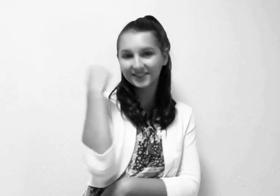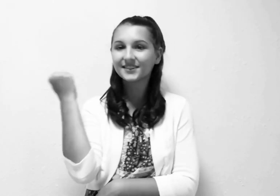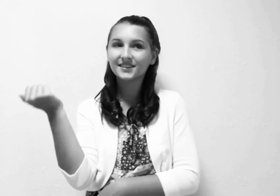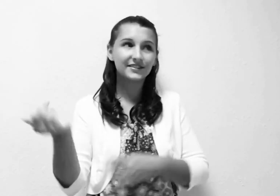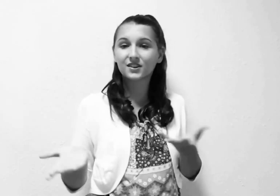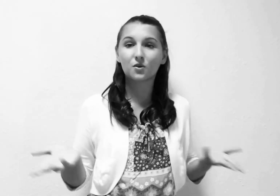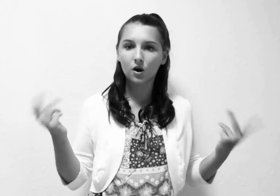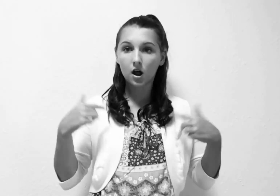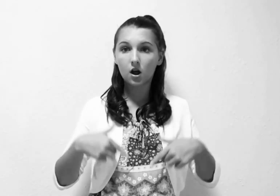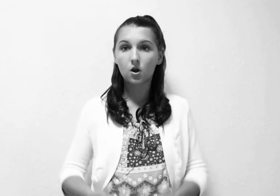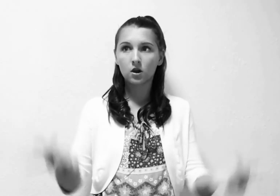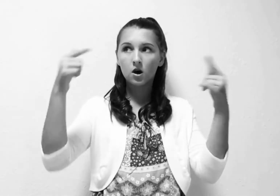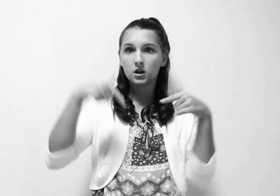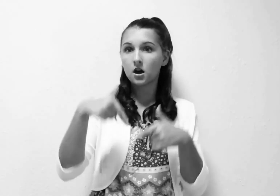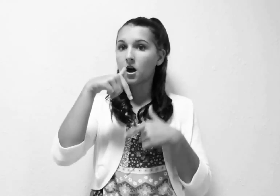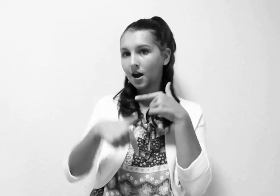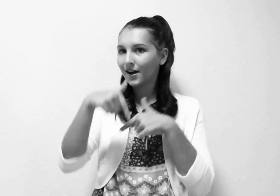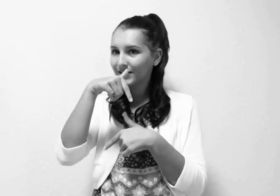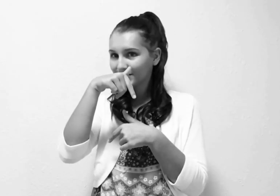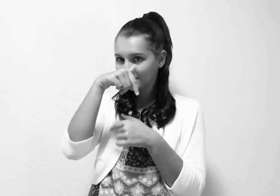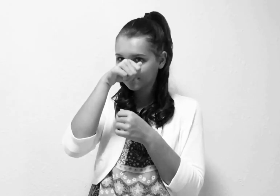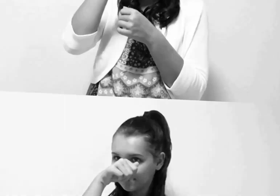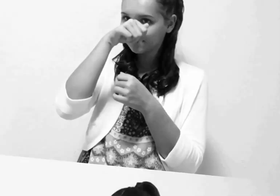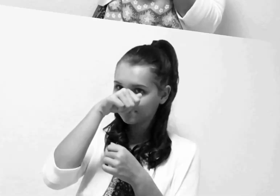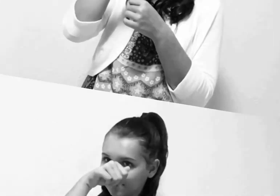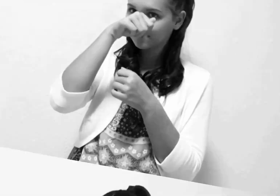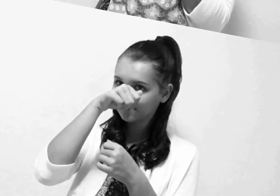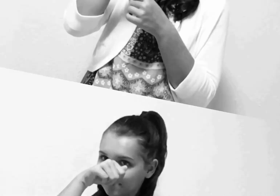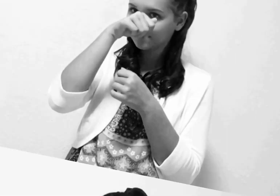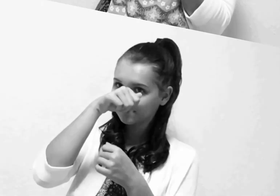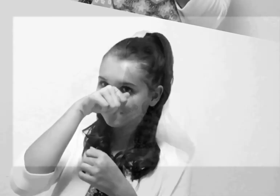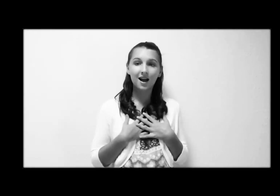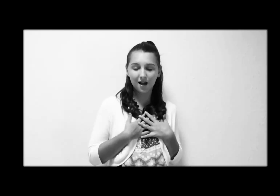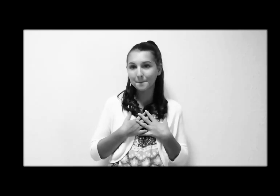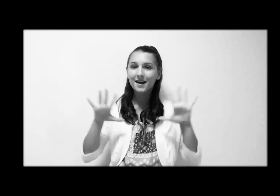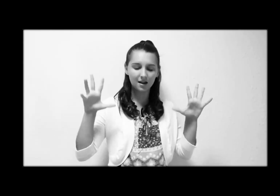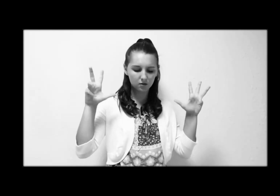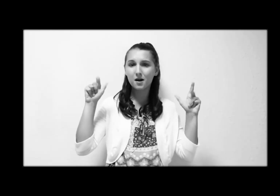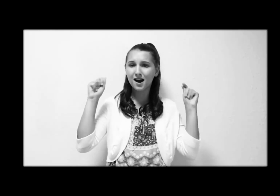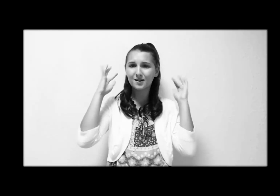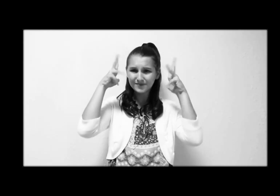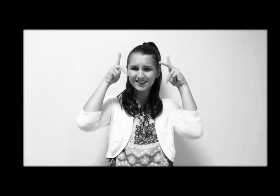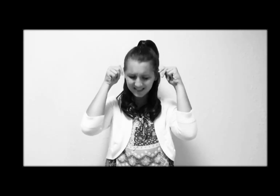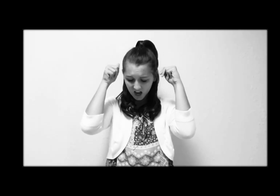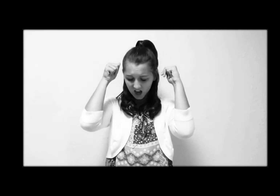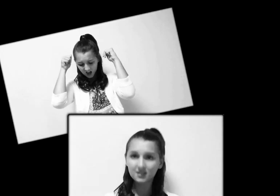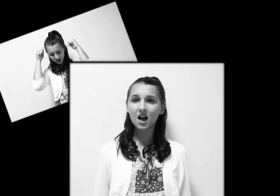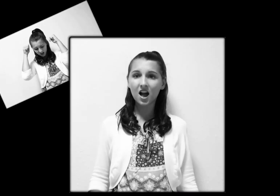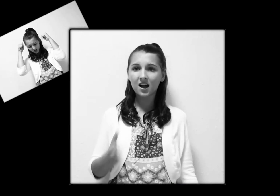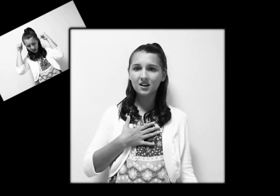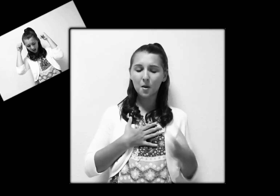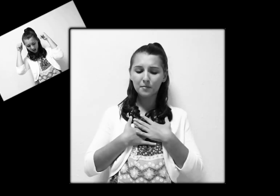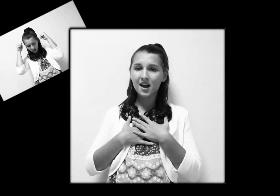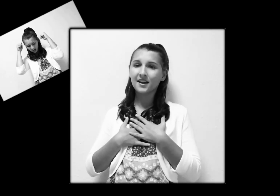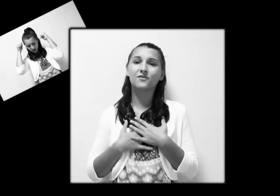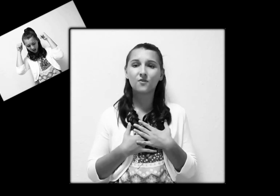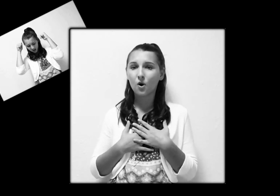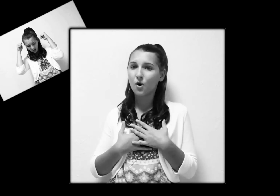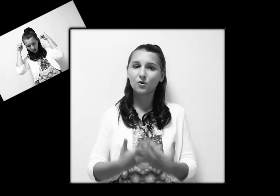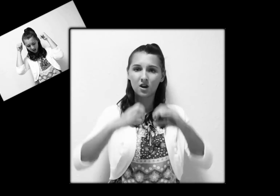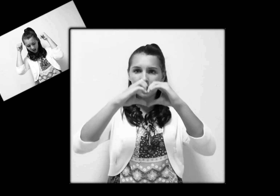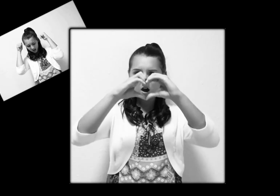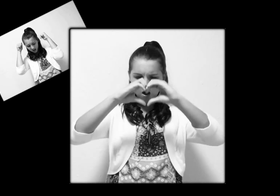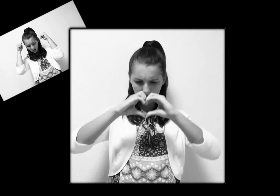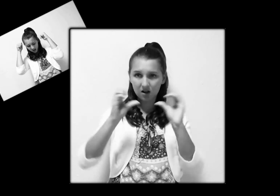laughed even when we were down I made my mistakes that I paid